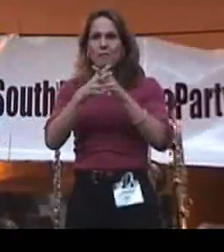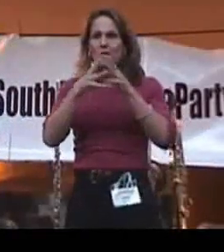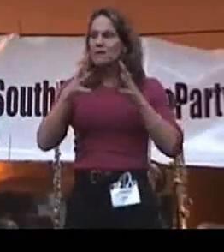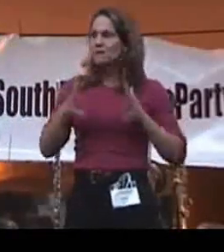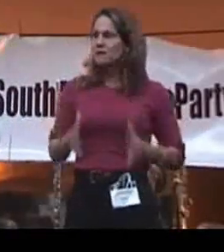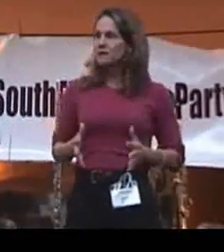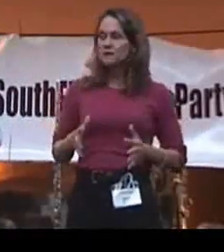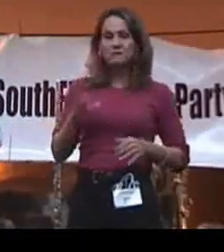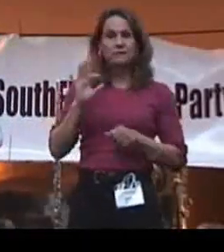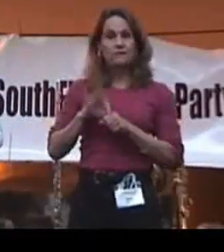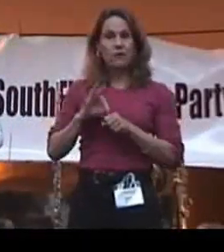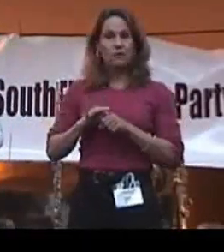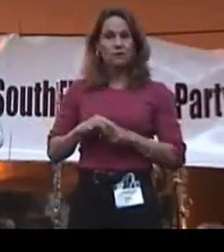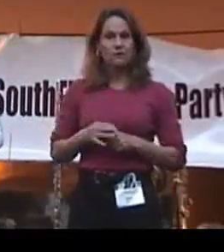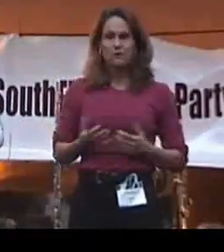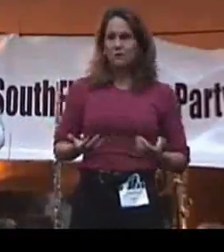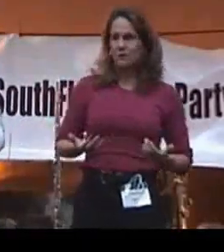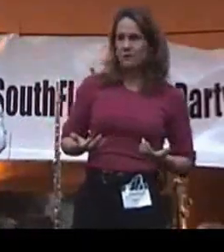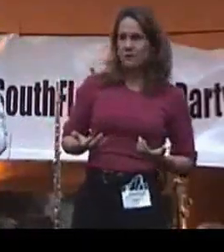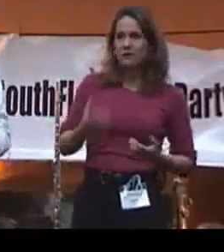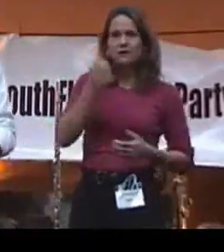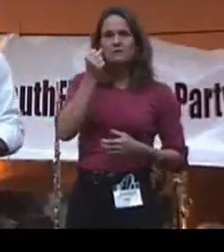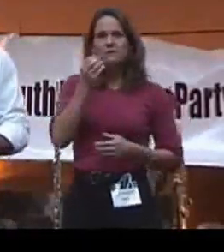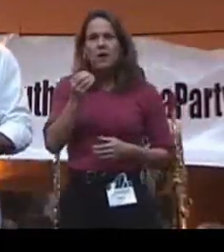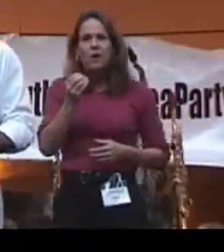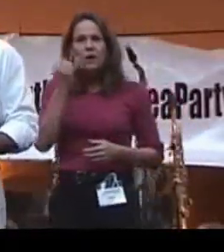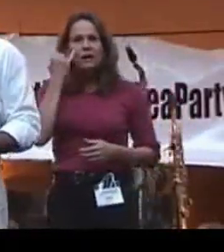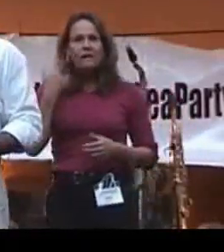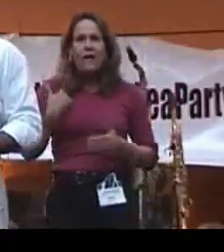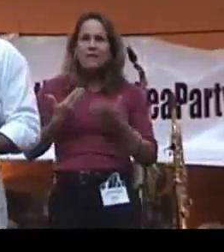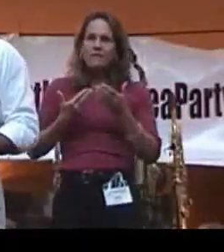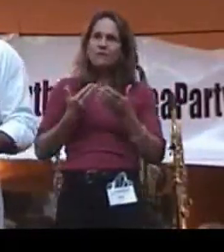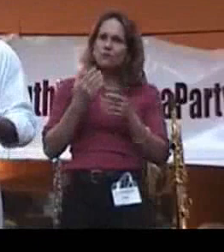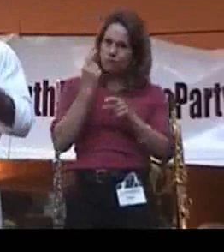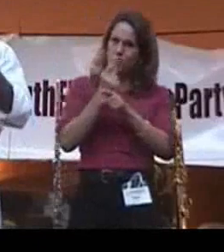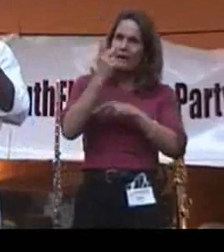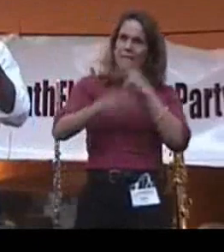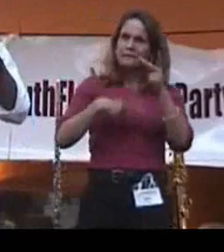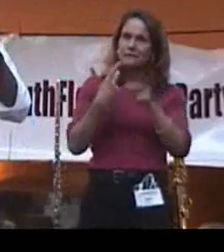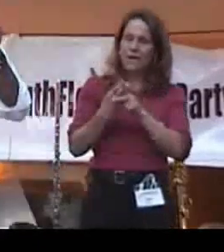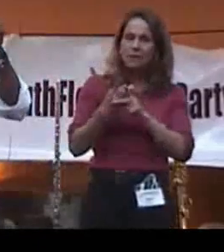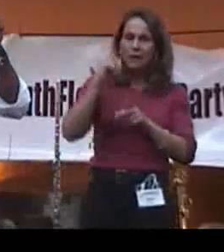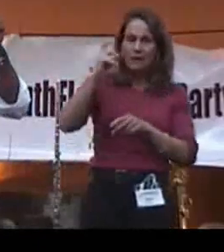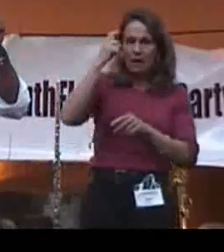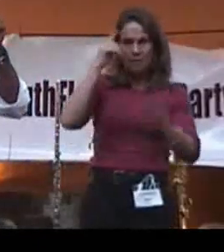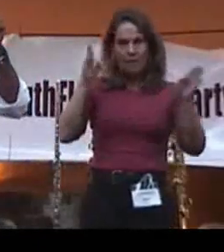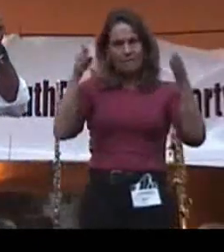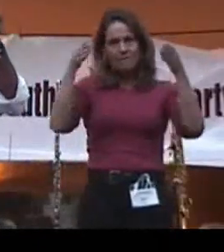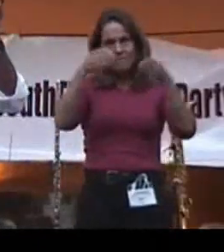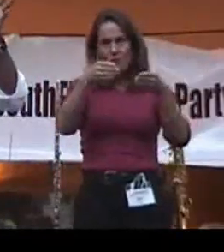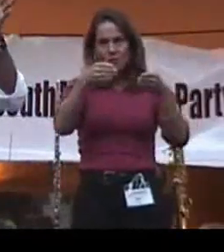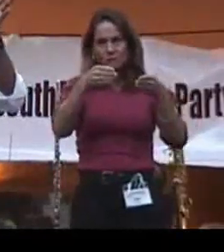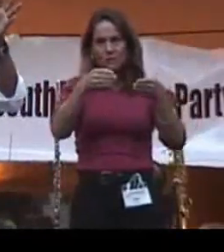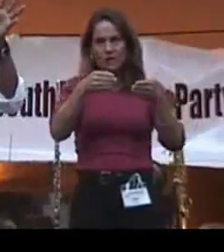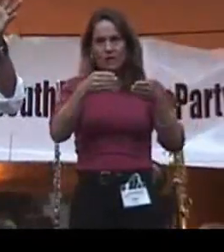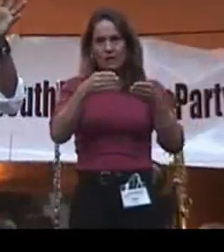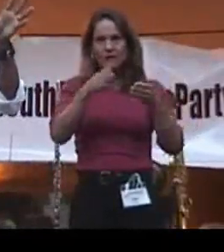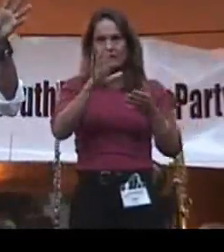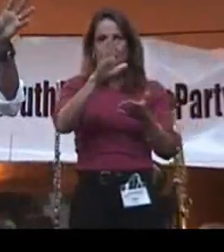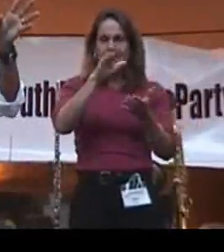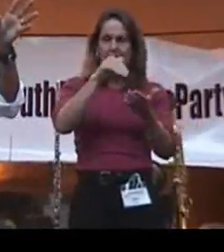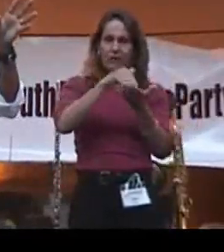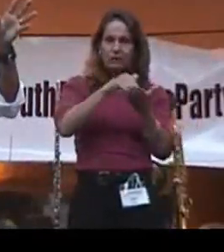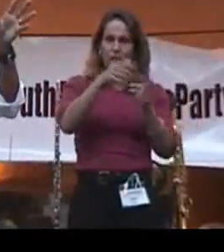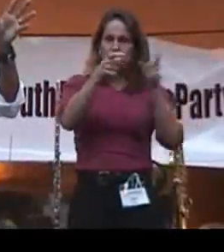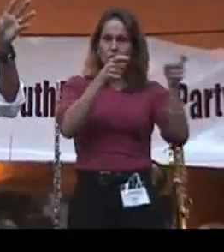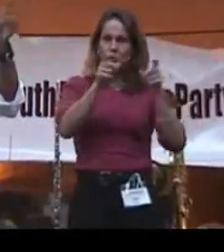vote. So, if you have the right type of government that is focusing on centralizing and